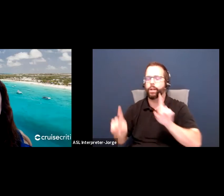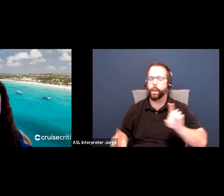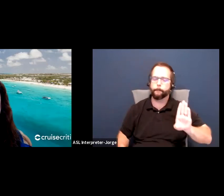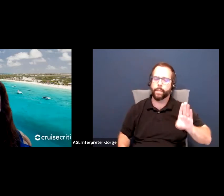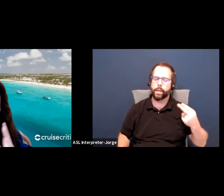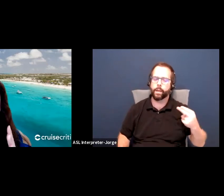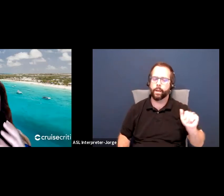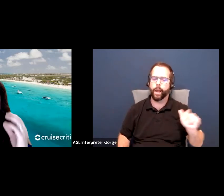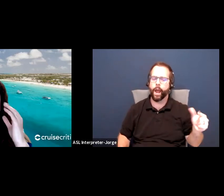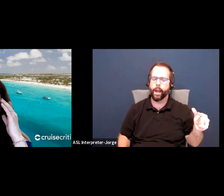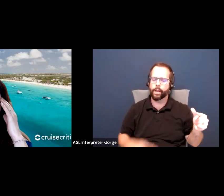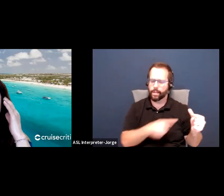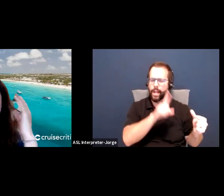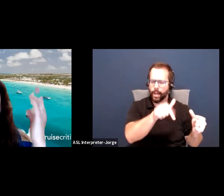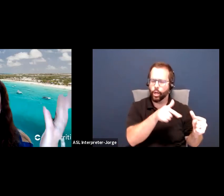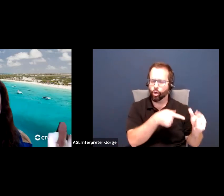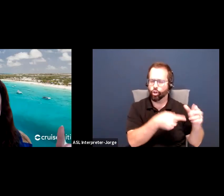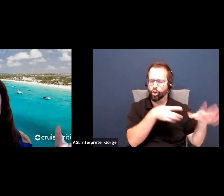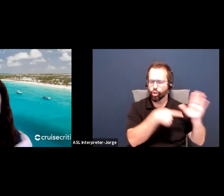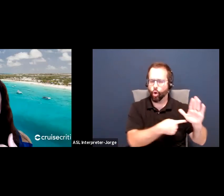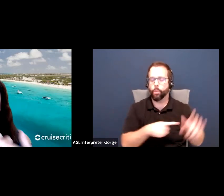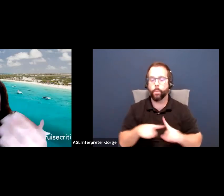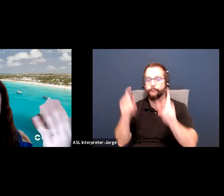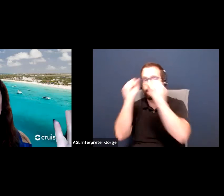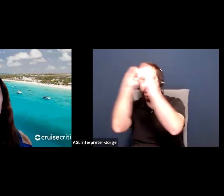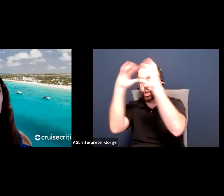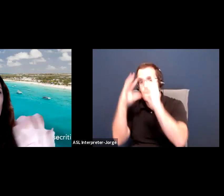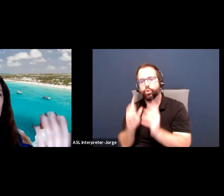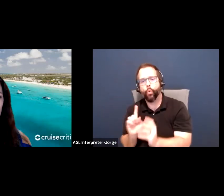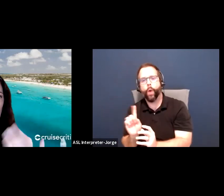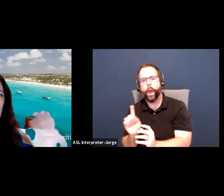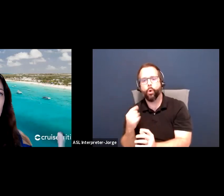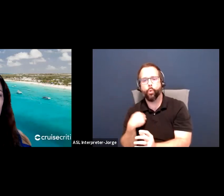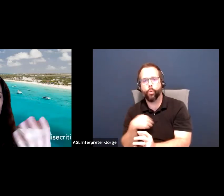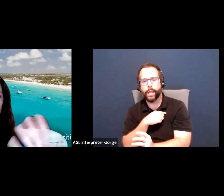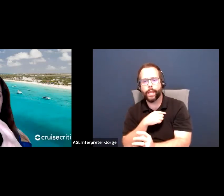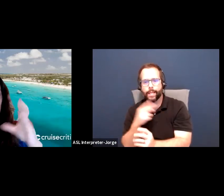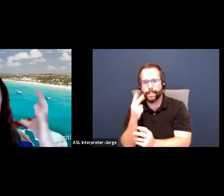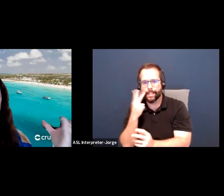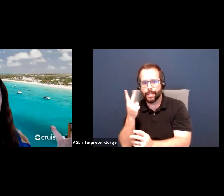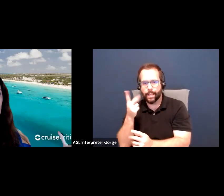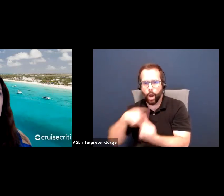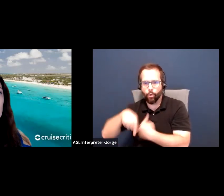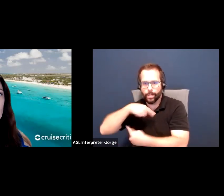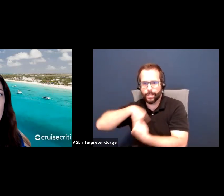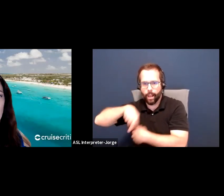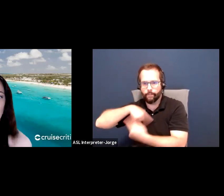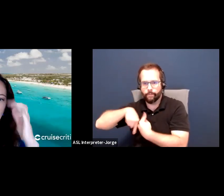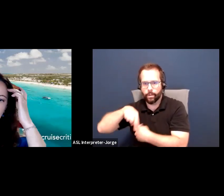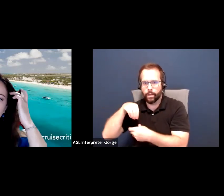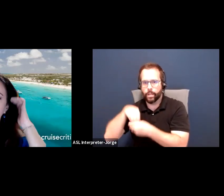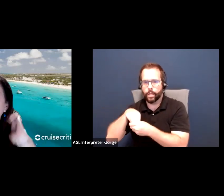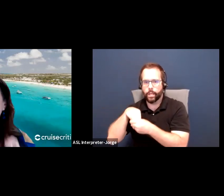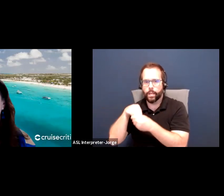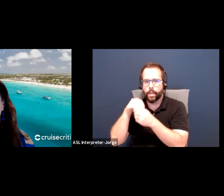later. But the vision statement is more like where we see ourselves in a macro way, in the big bird's eye view way.